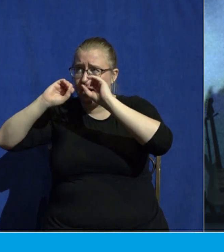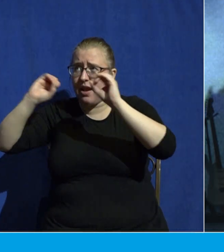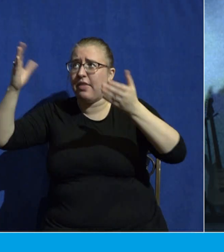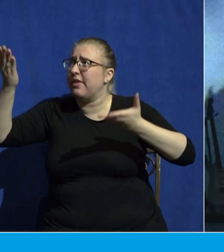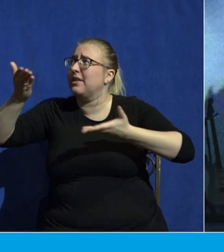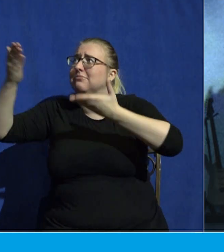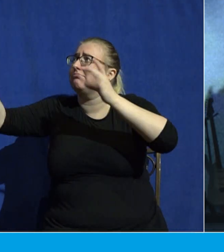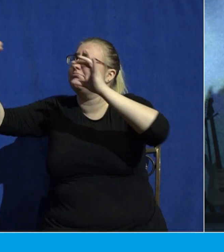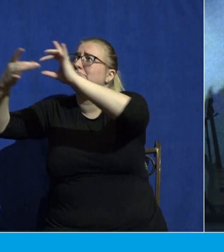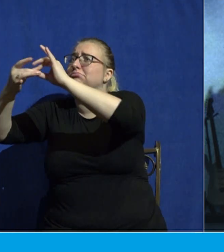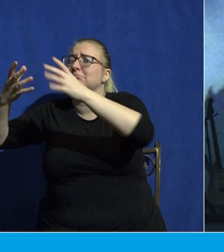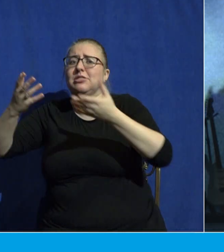relationship